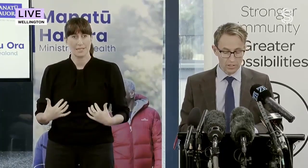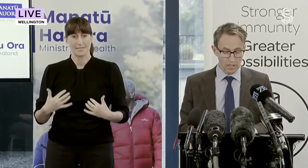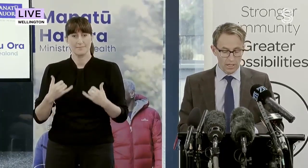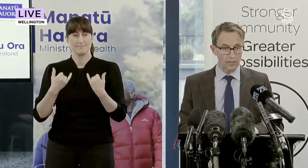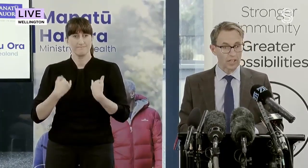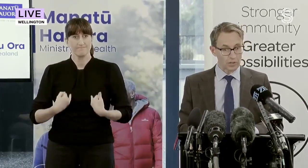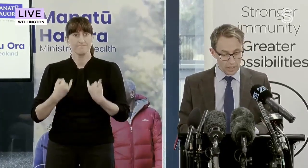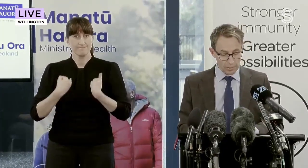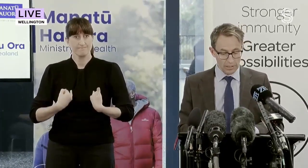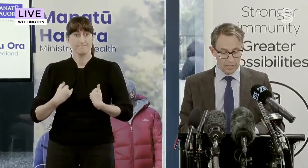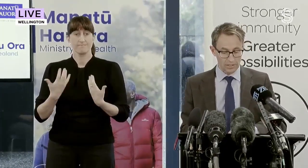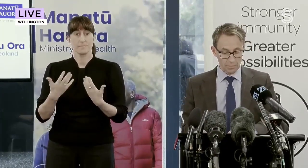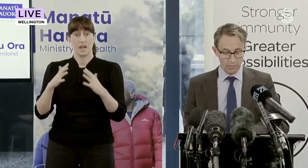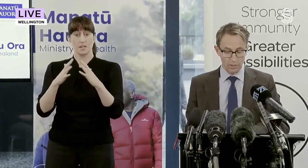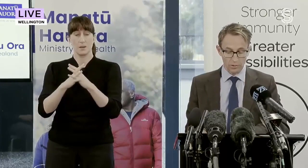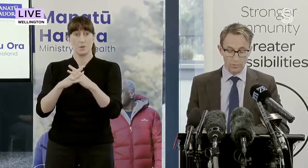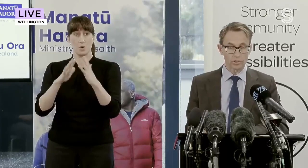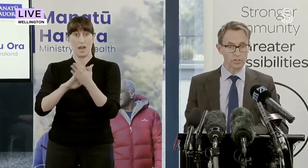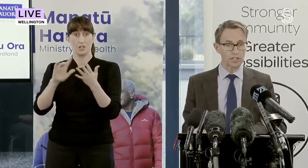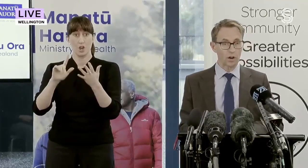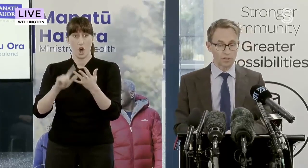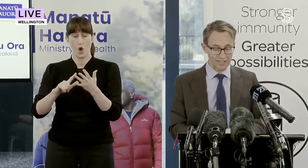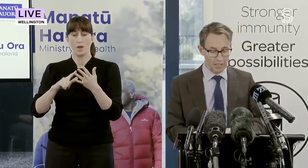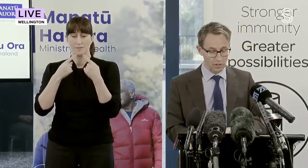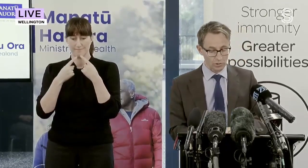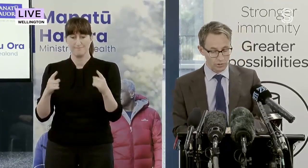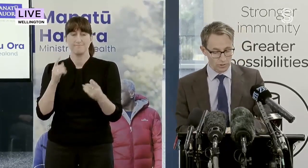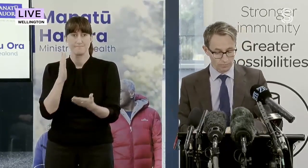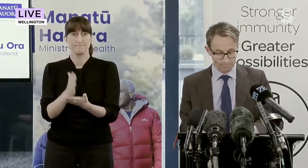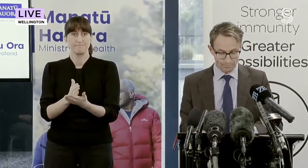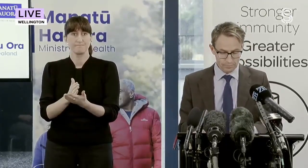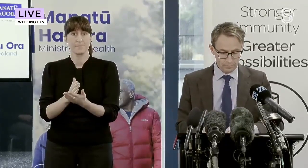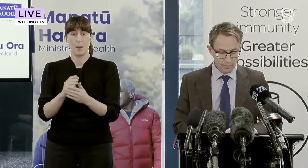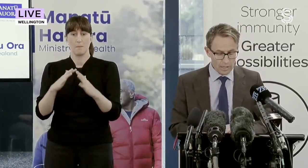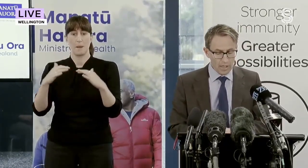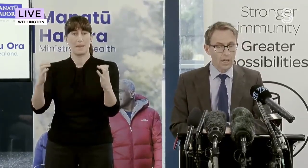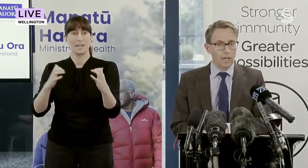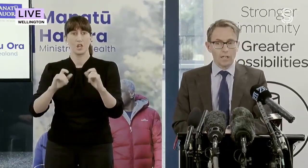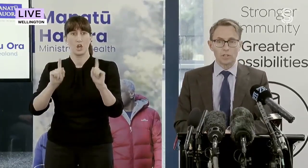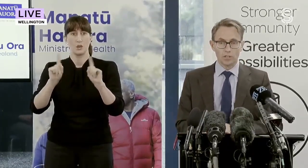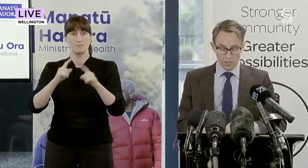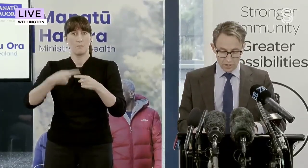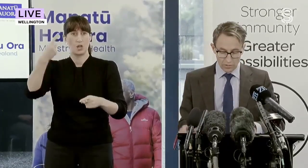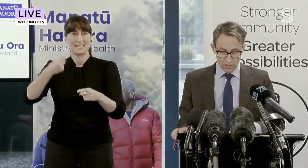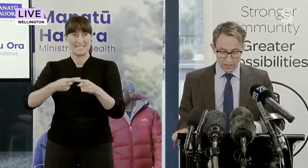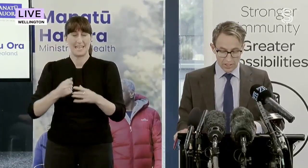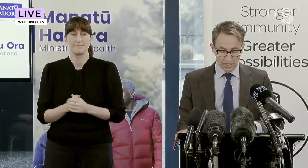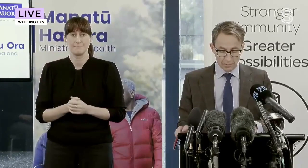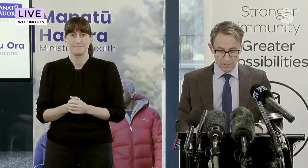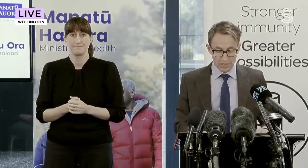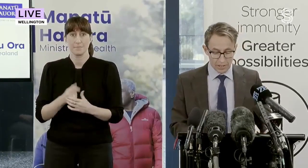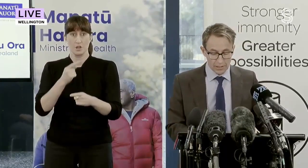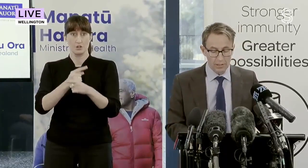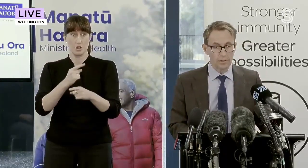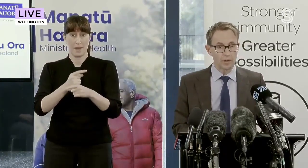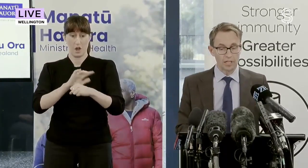virus and the current outbreak as a public health emergency of international concern. Turning to the COVID-19